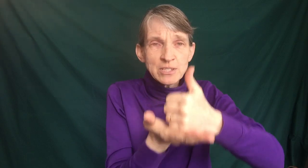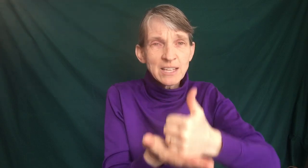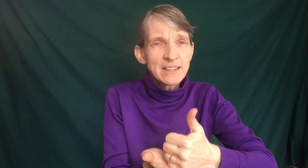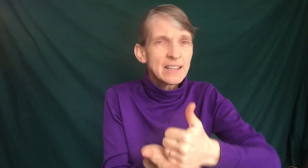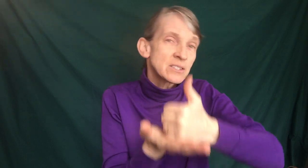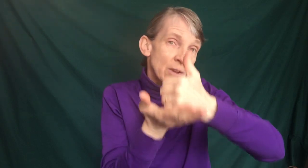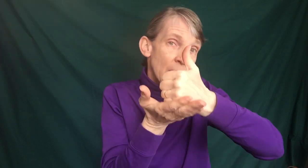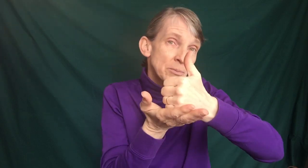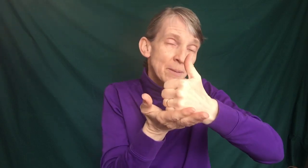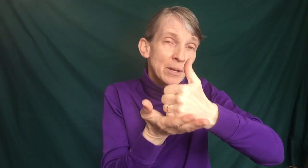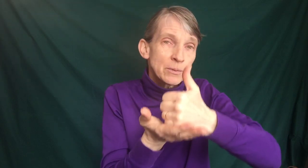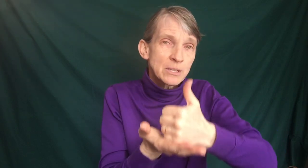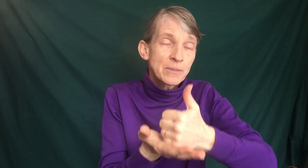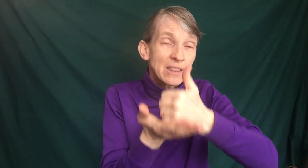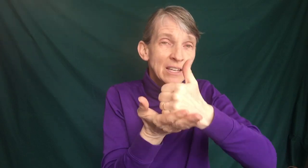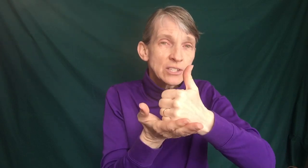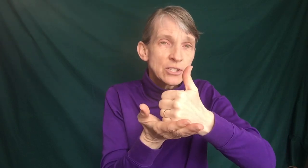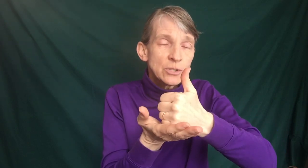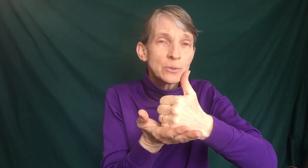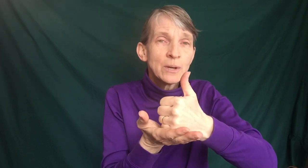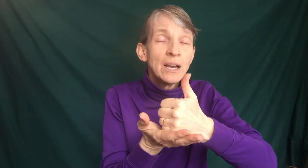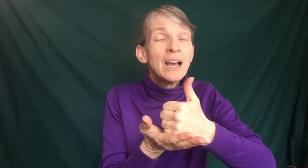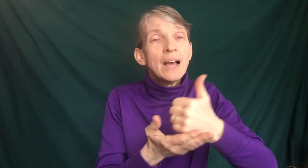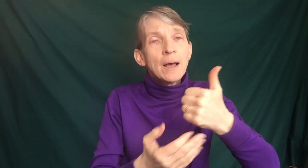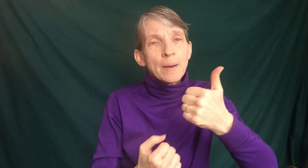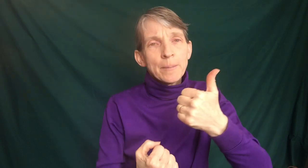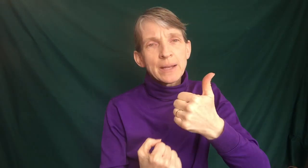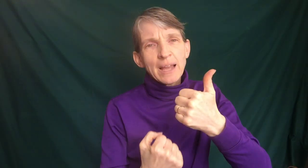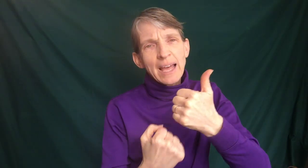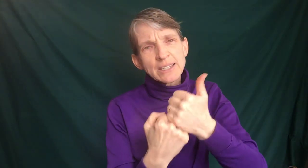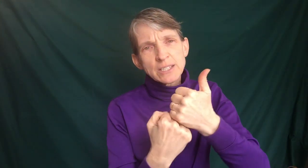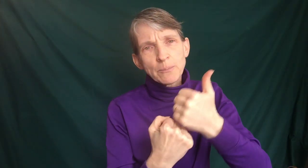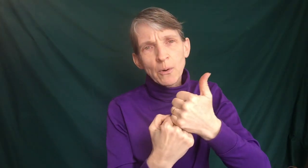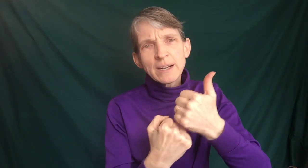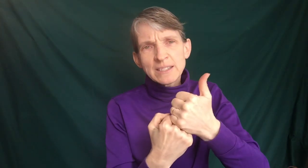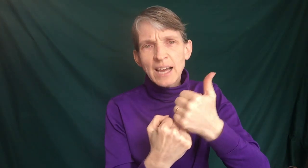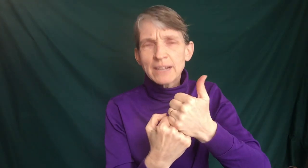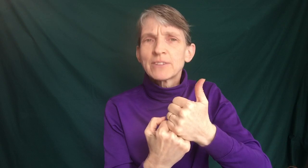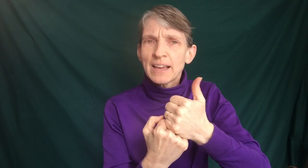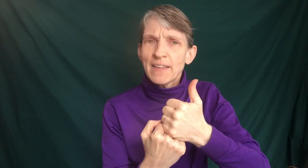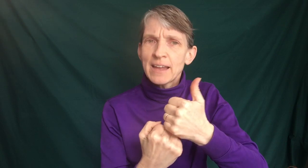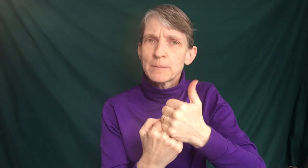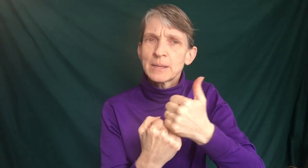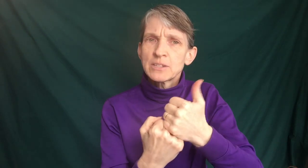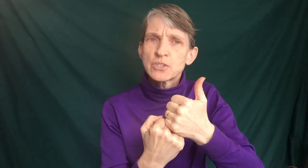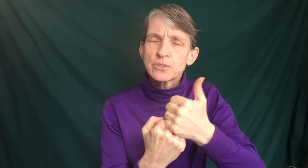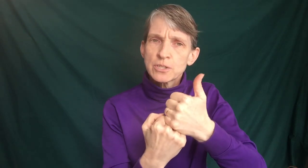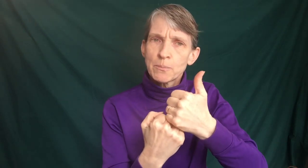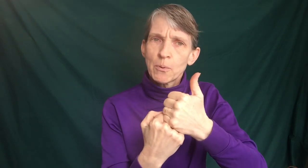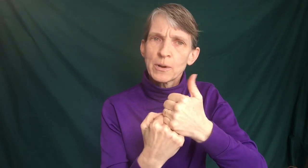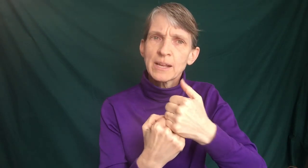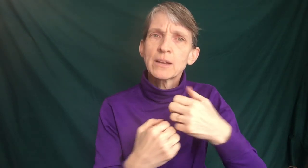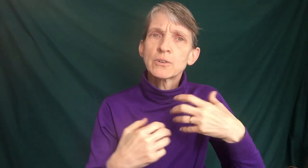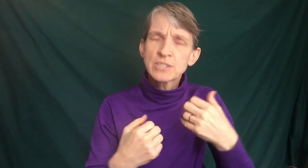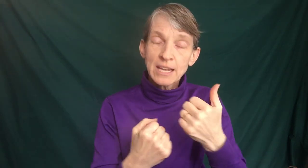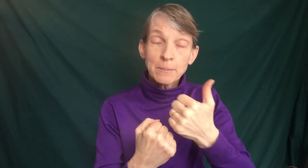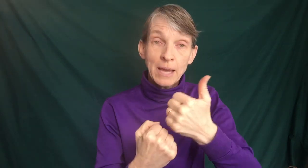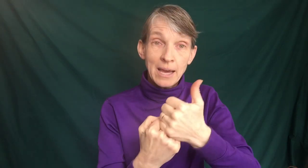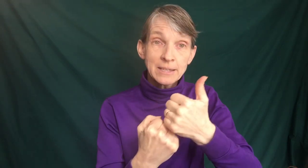which is like this. So you help somebody with something they need to do. But, and support is kind of like that. It means you're supporting, you're standing behind